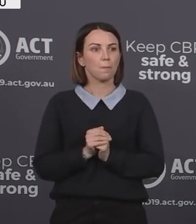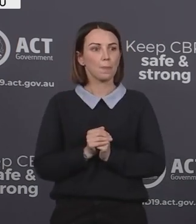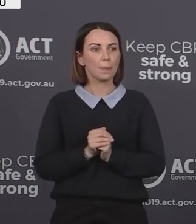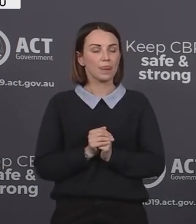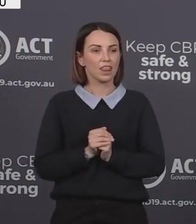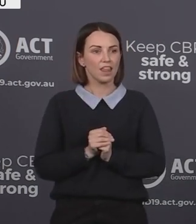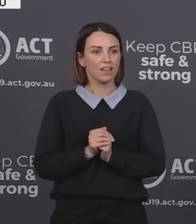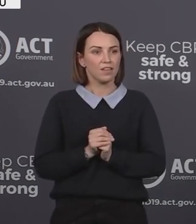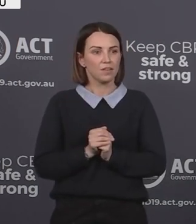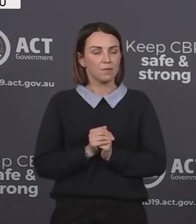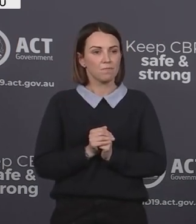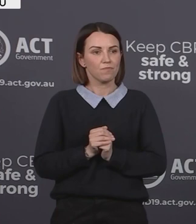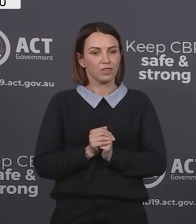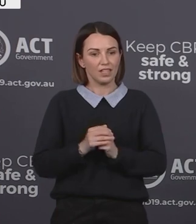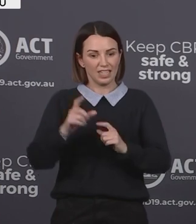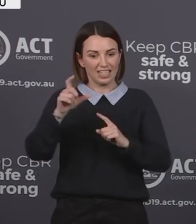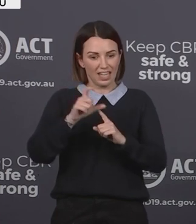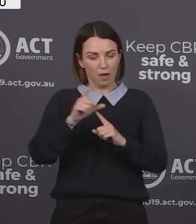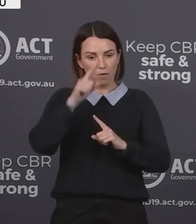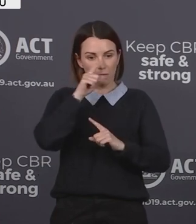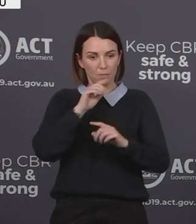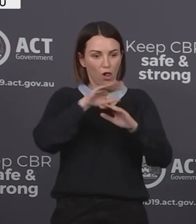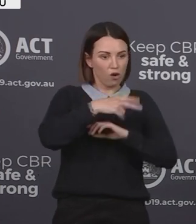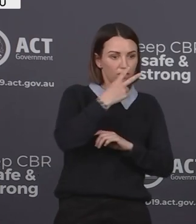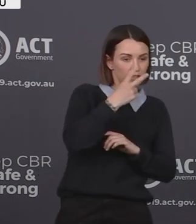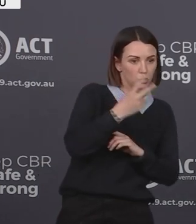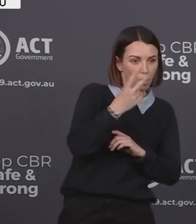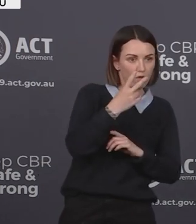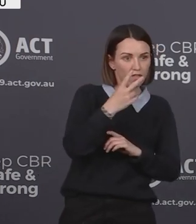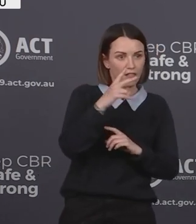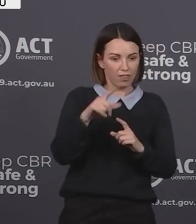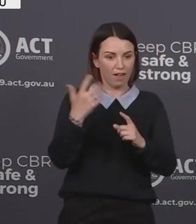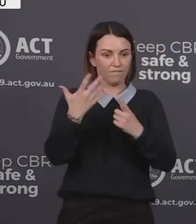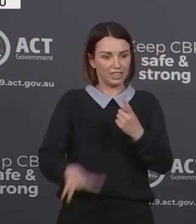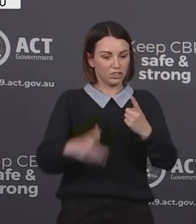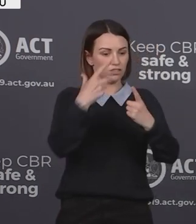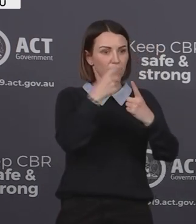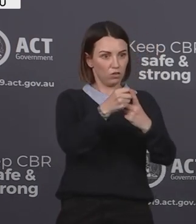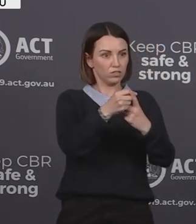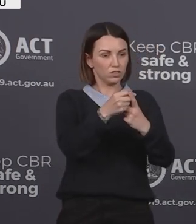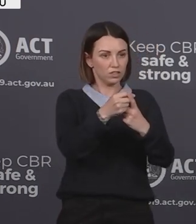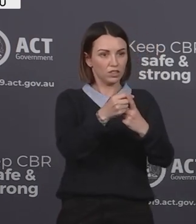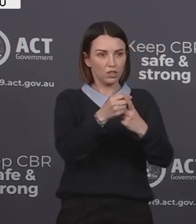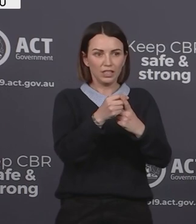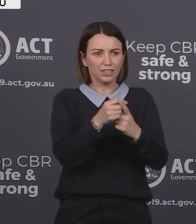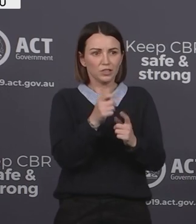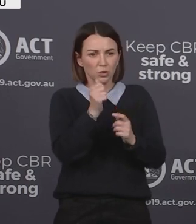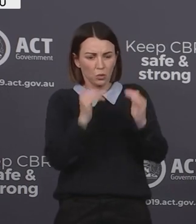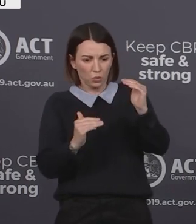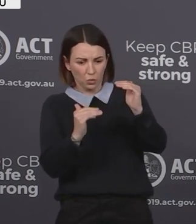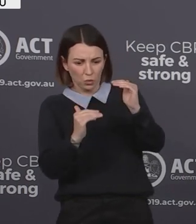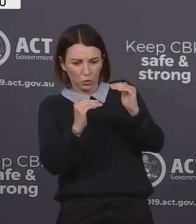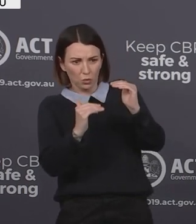The number of Canberrans aged 12 and over who have received a first dose of vaccine is getting closer to